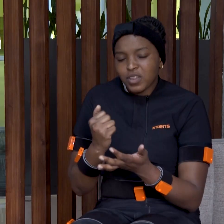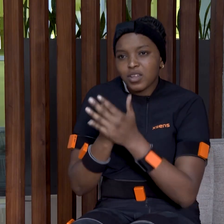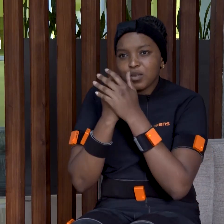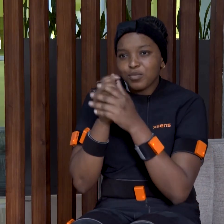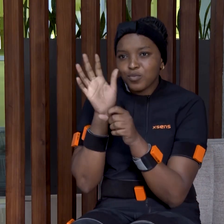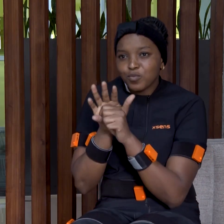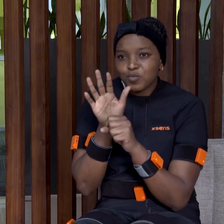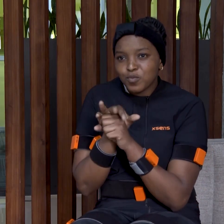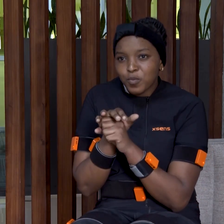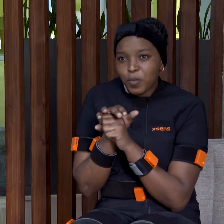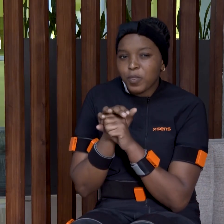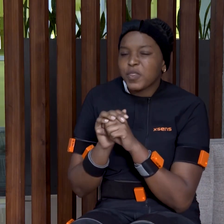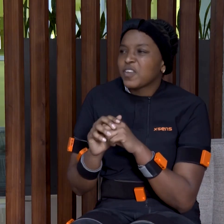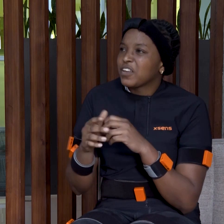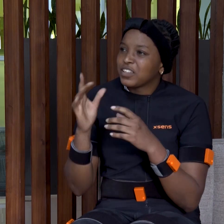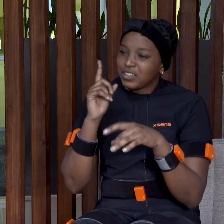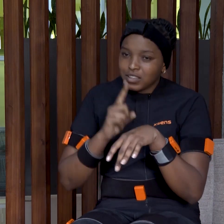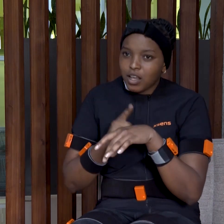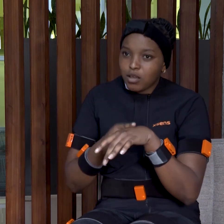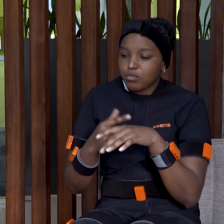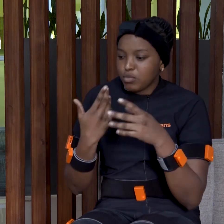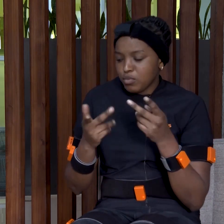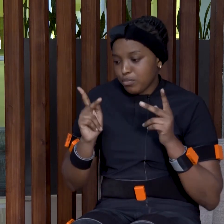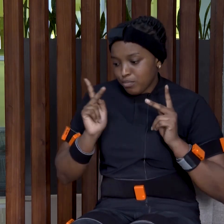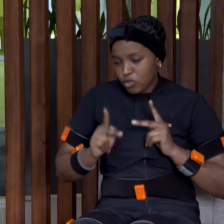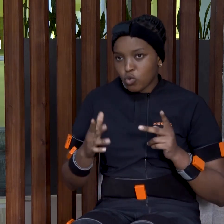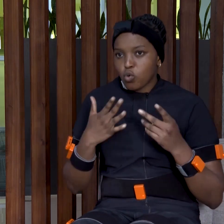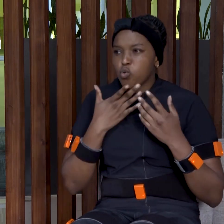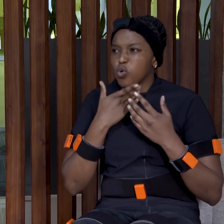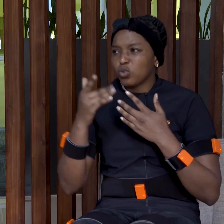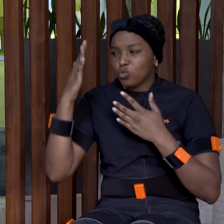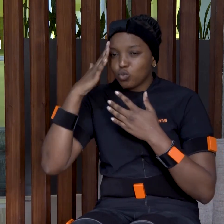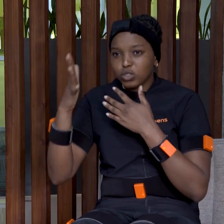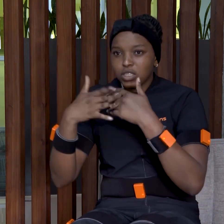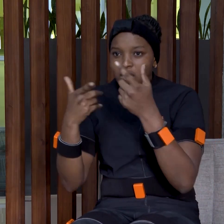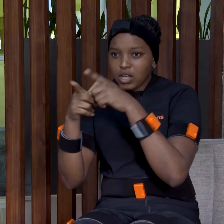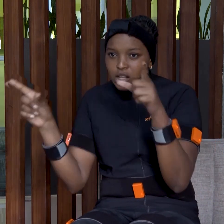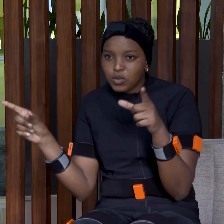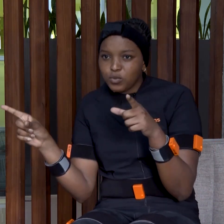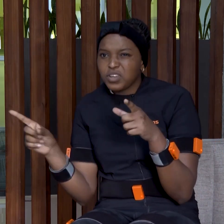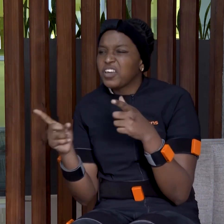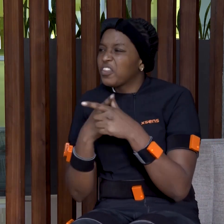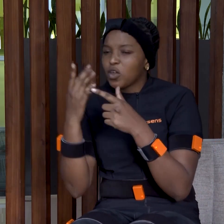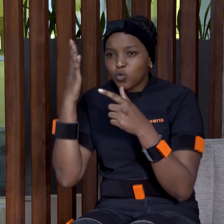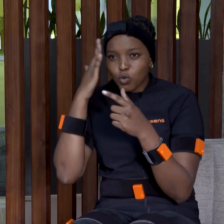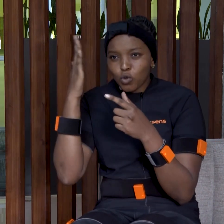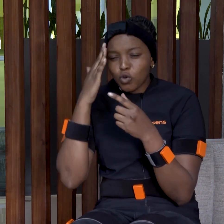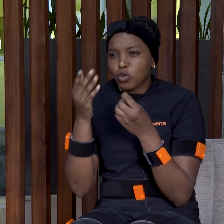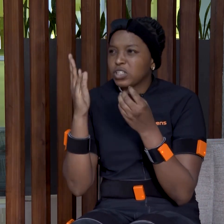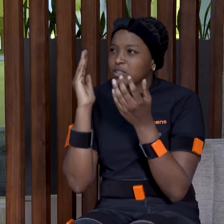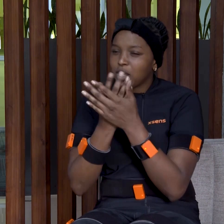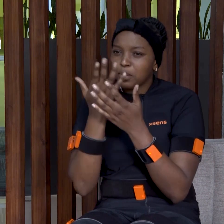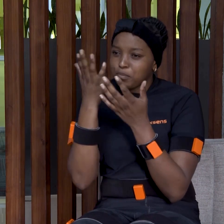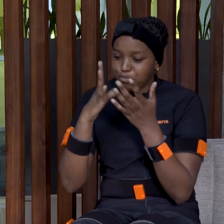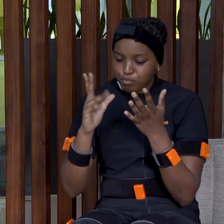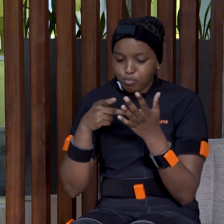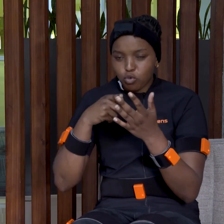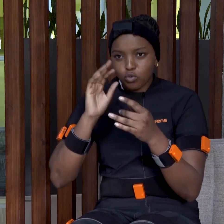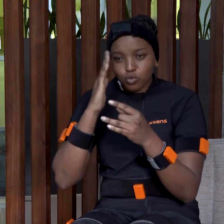Reuters that the technology has helped significantly, because normally learning sign language in Kenya is expensive. But now this